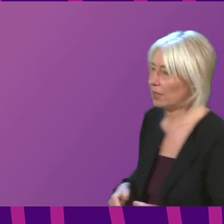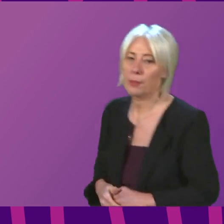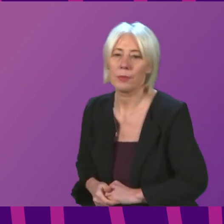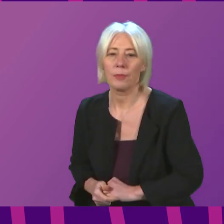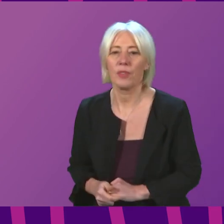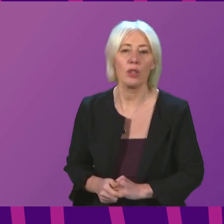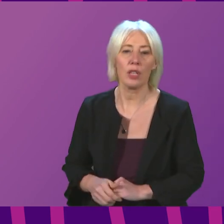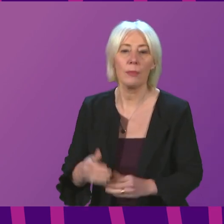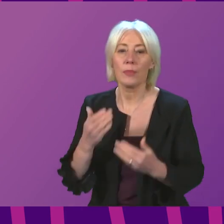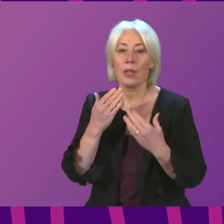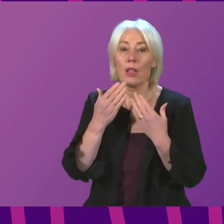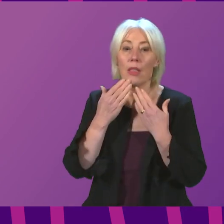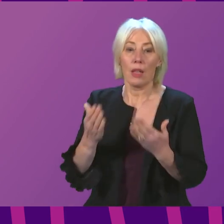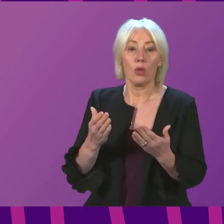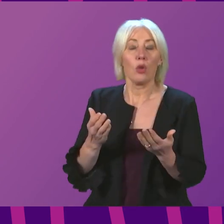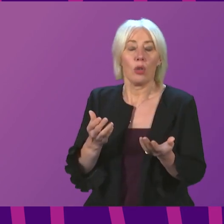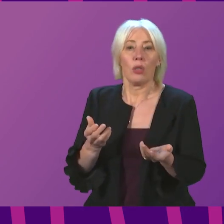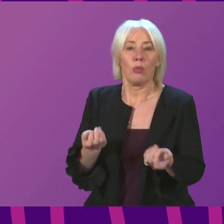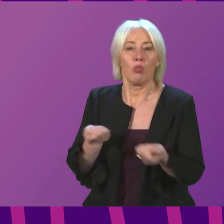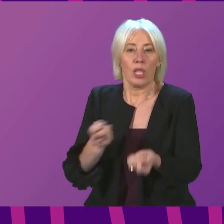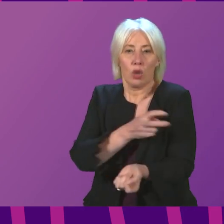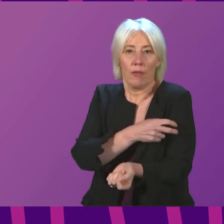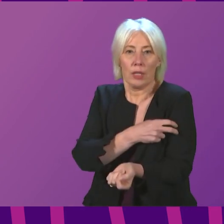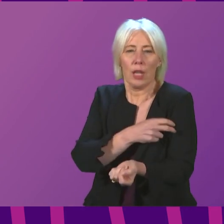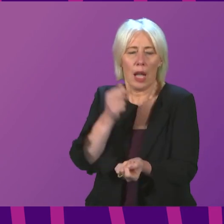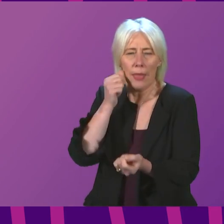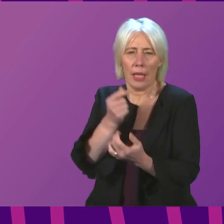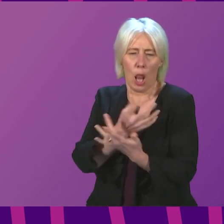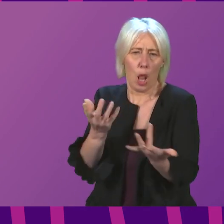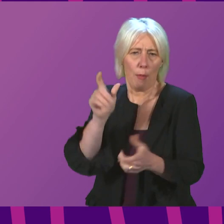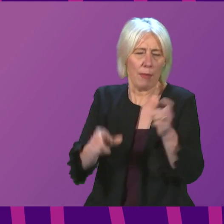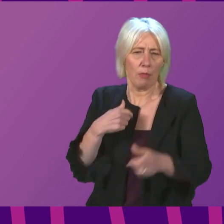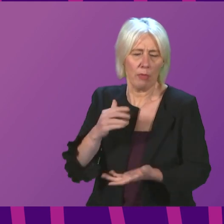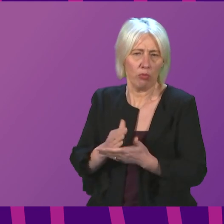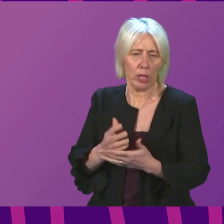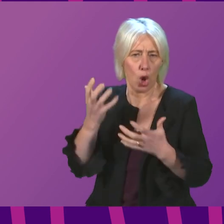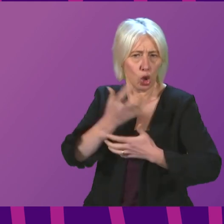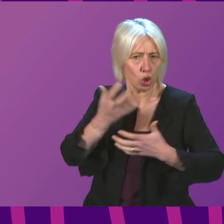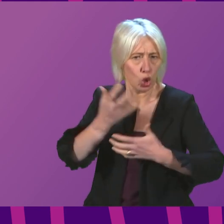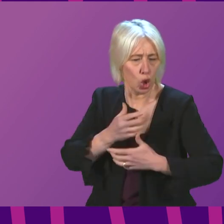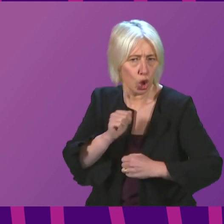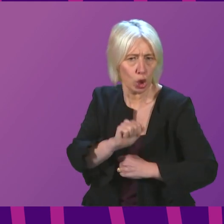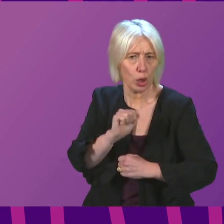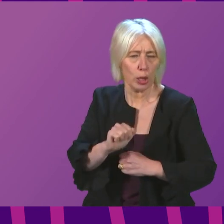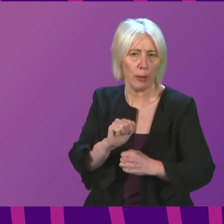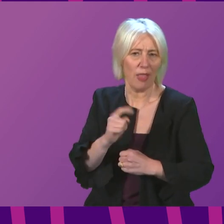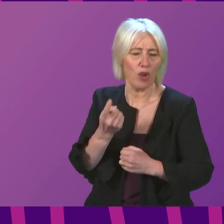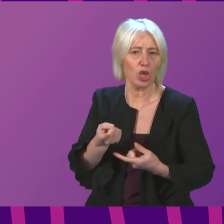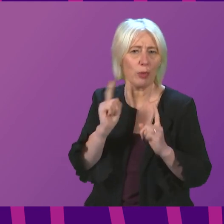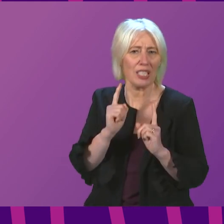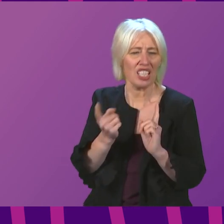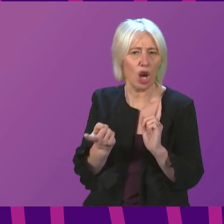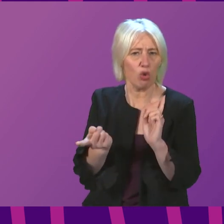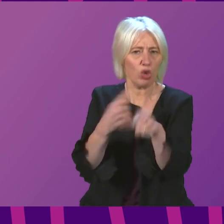Stephen The think many people will be deeply concerned by the answer that the First Minister just gave to my